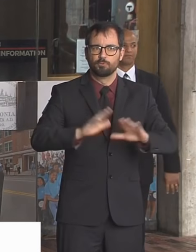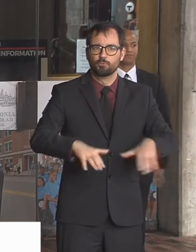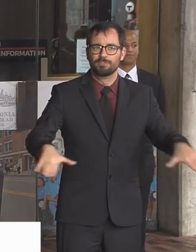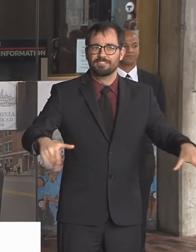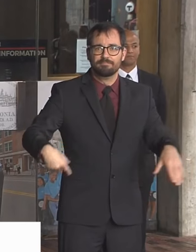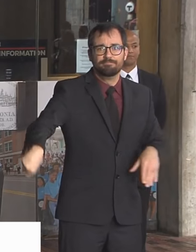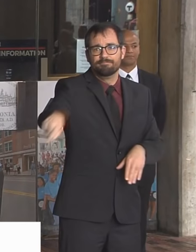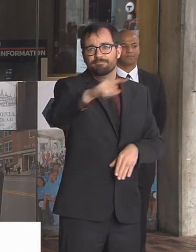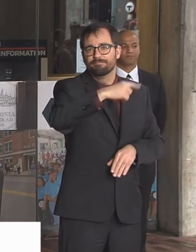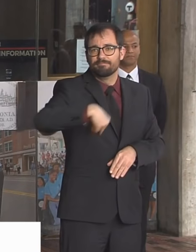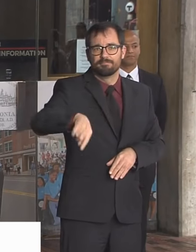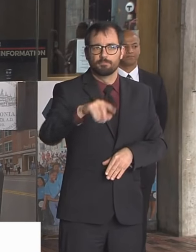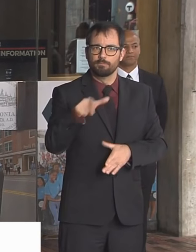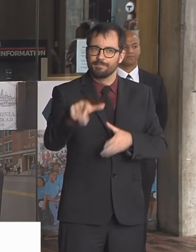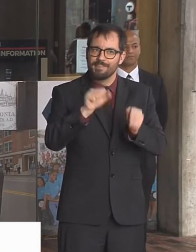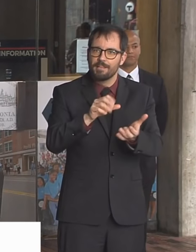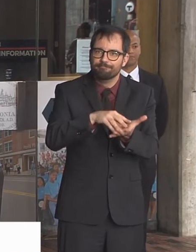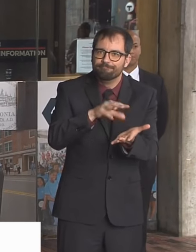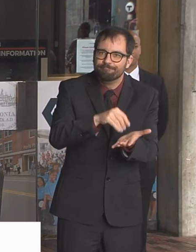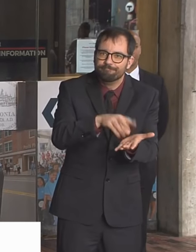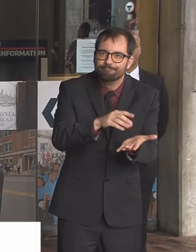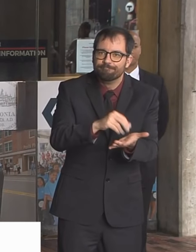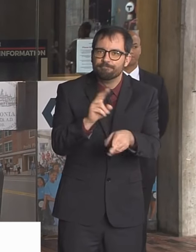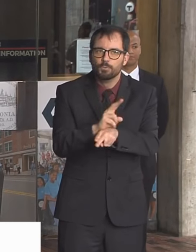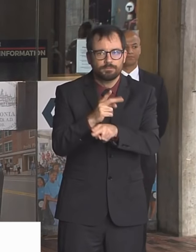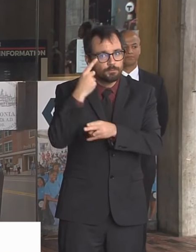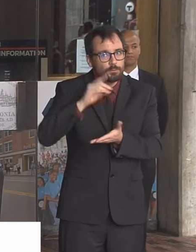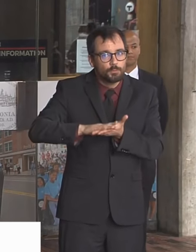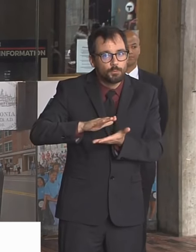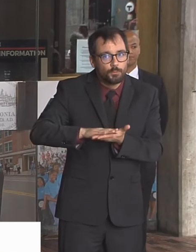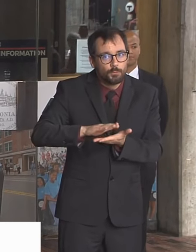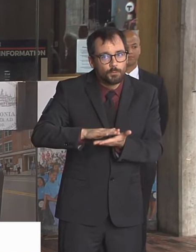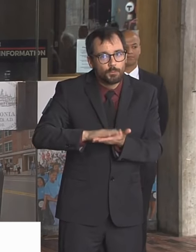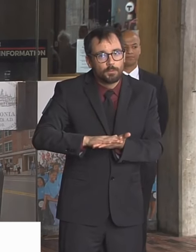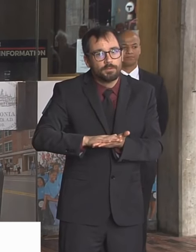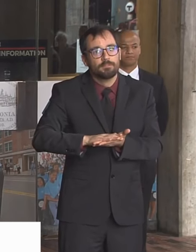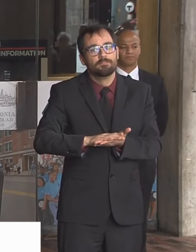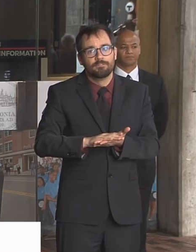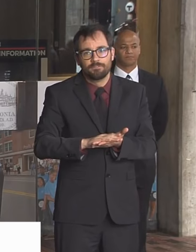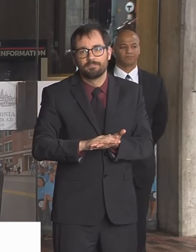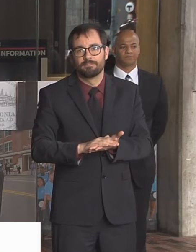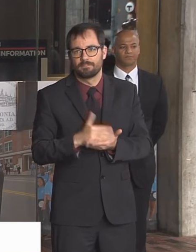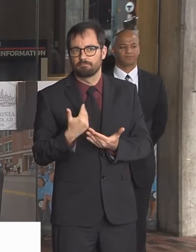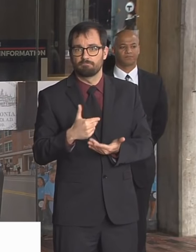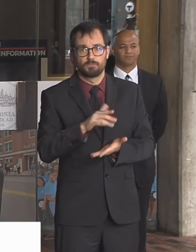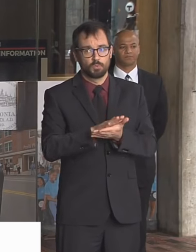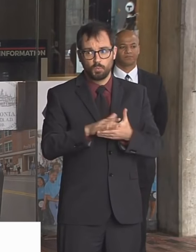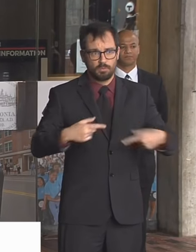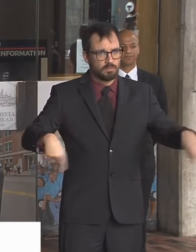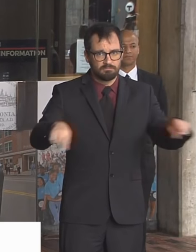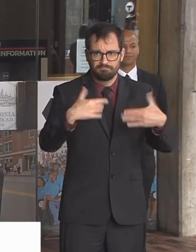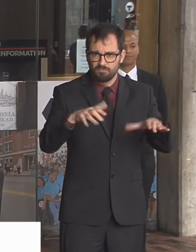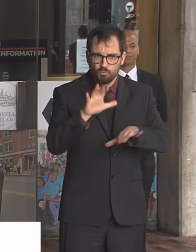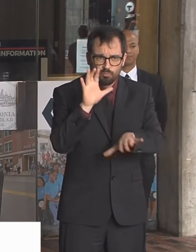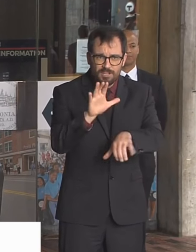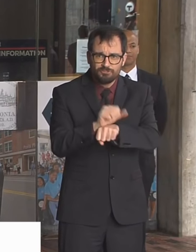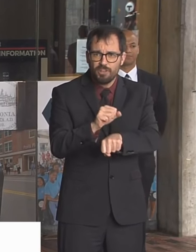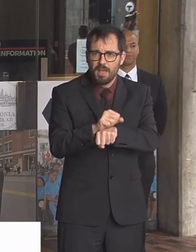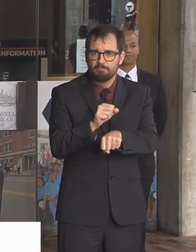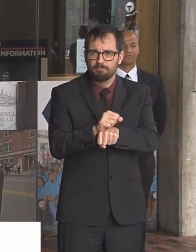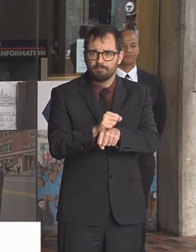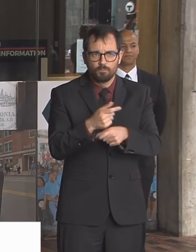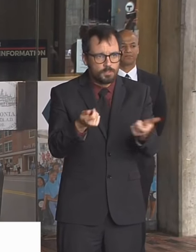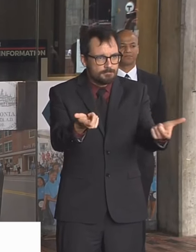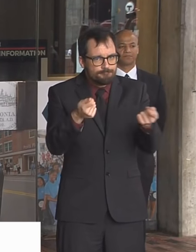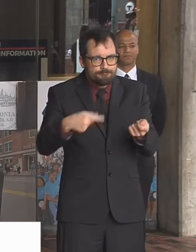that they're doing and making sure that our kids get the tools they need so we can have online learning with our kids. So far, the conversation has been